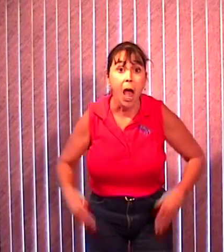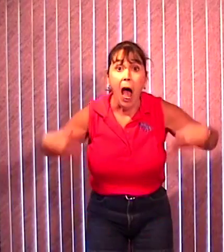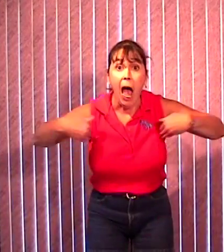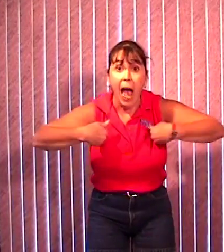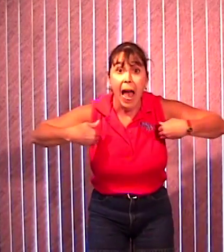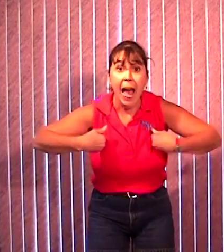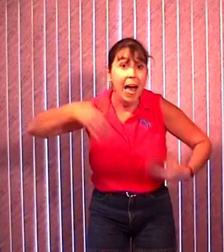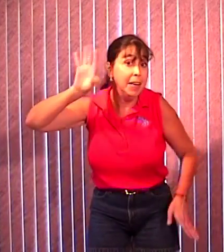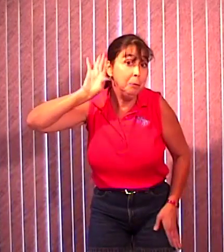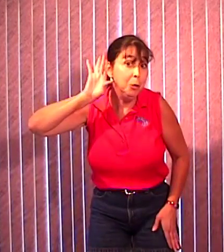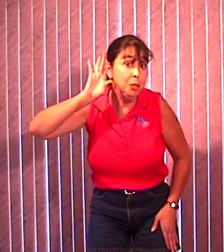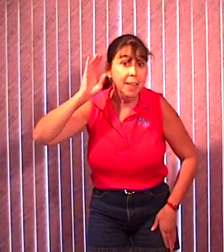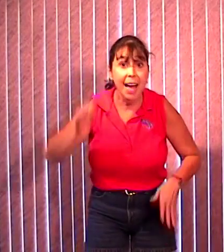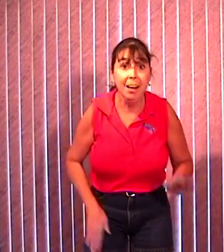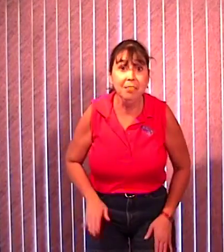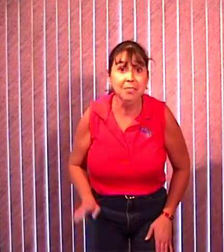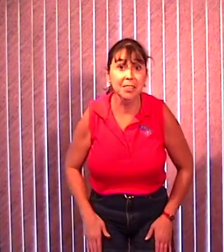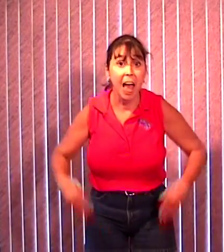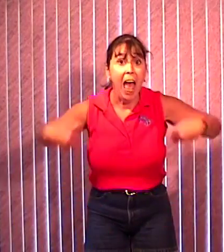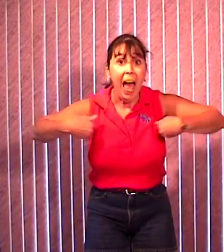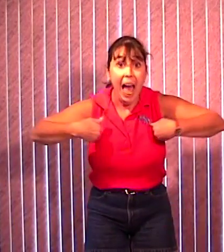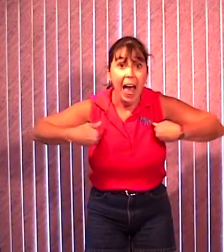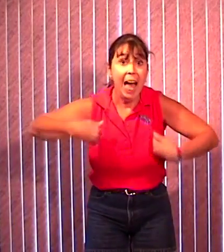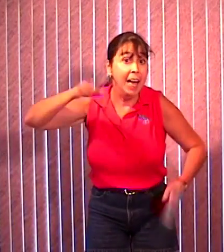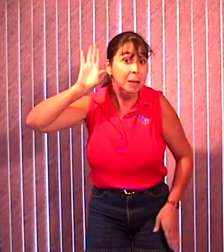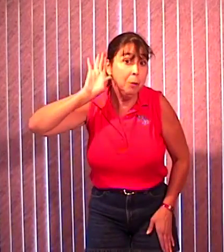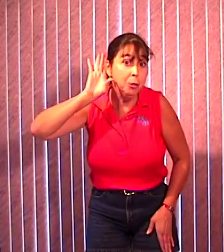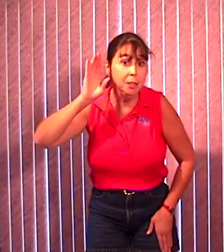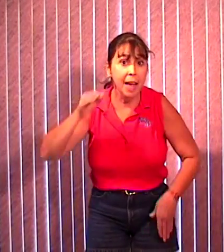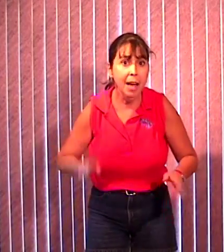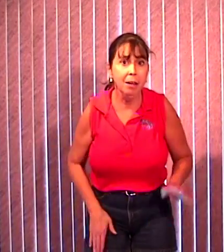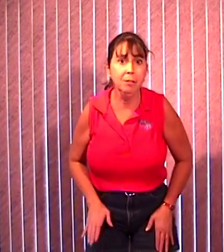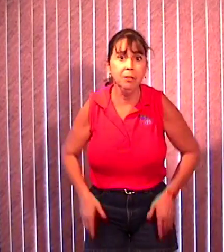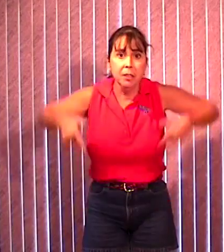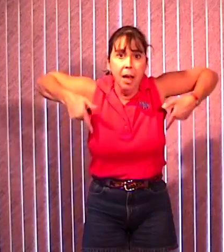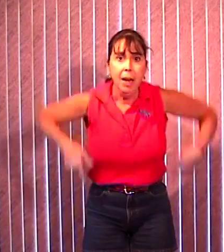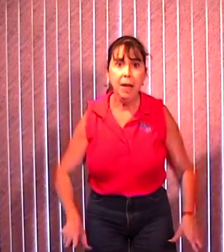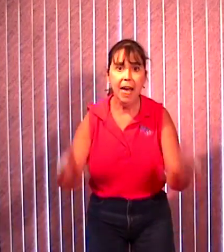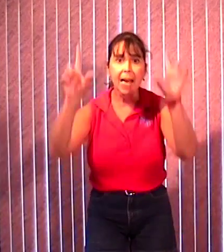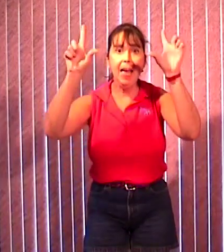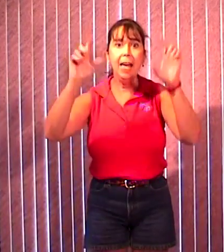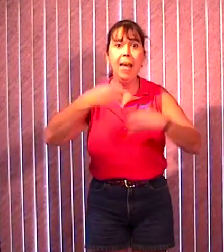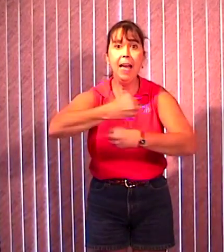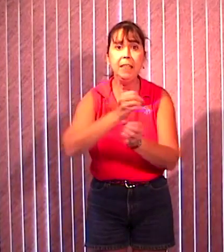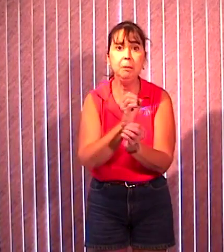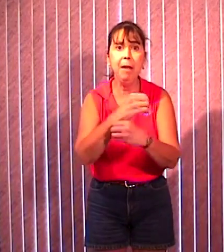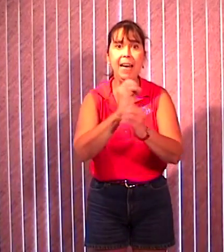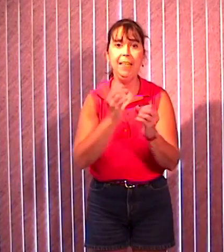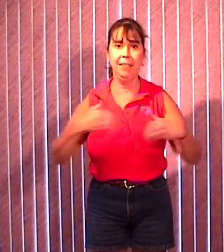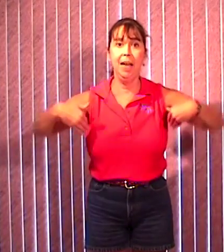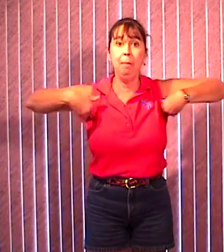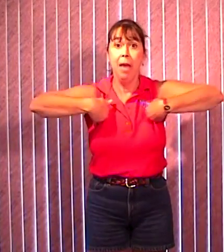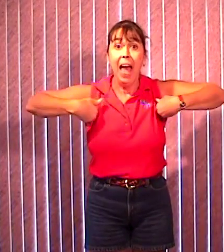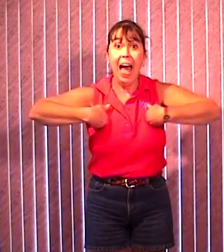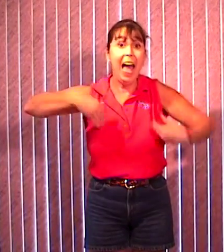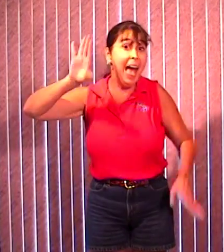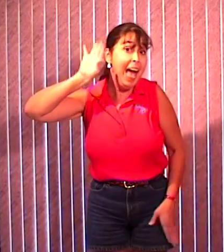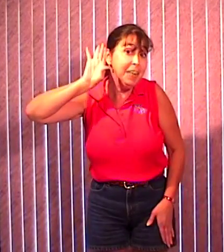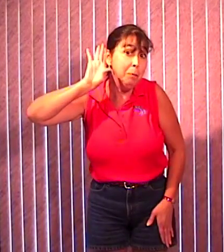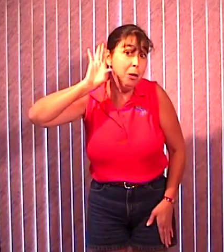Animal sounds. Animal sounds. Let's make some animal